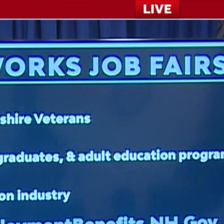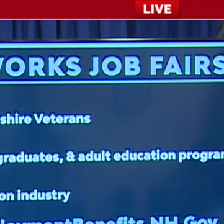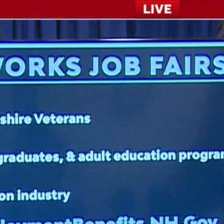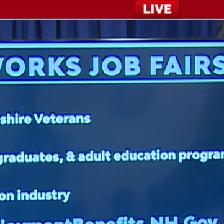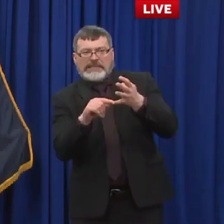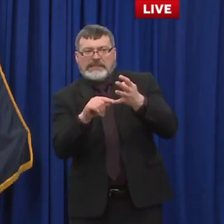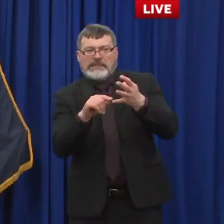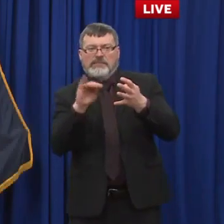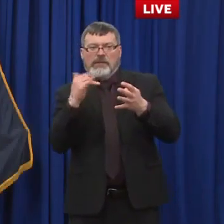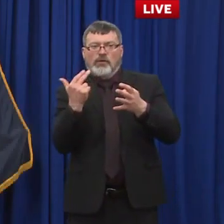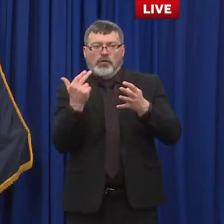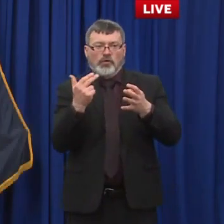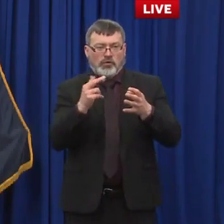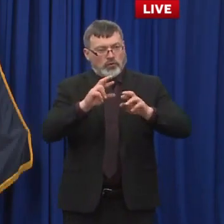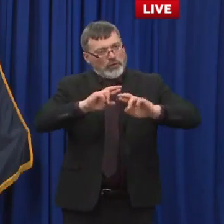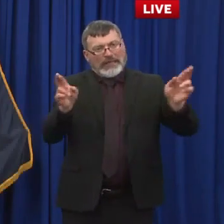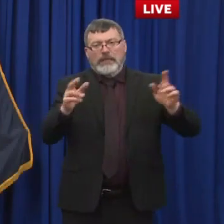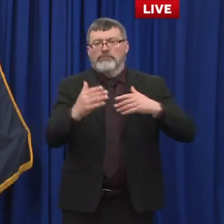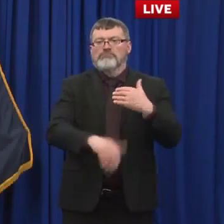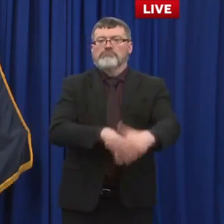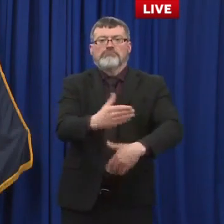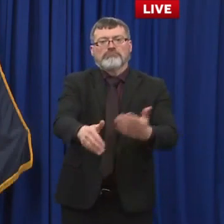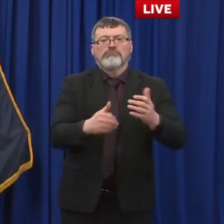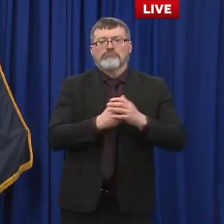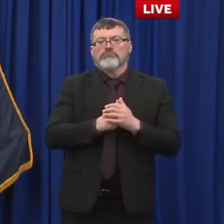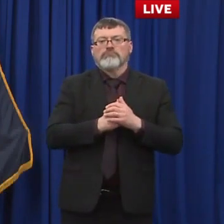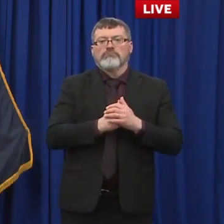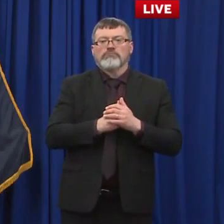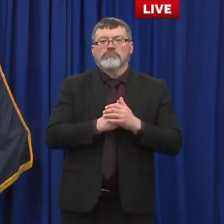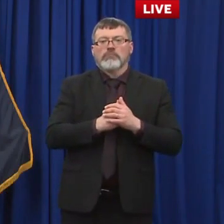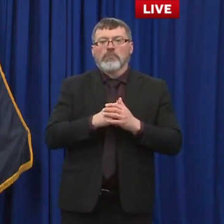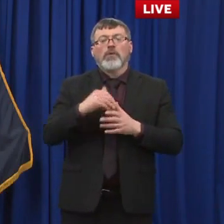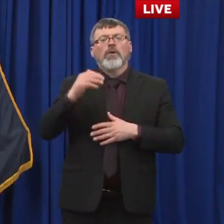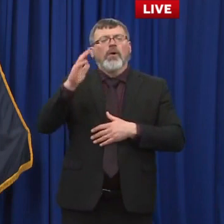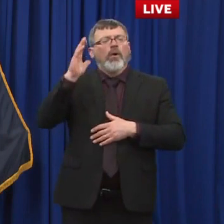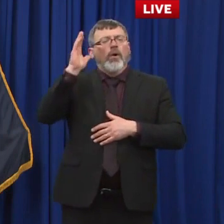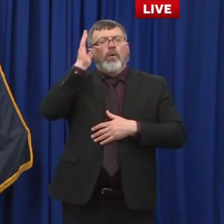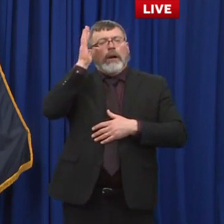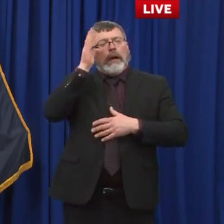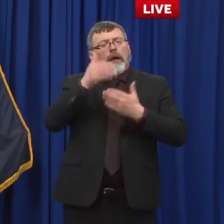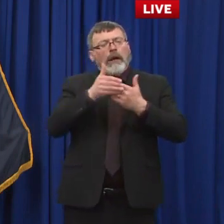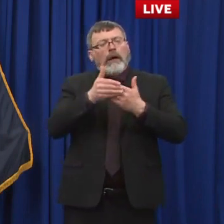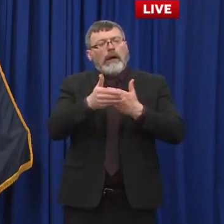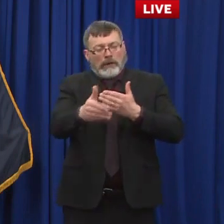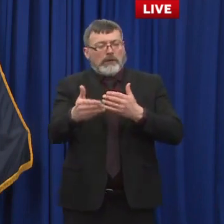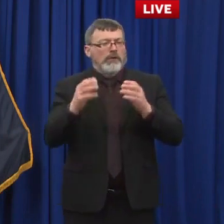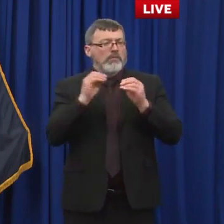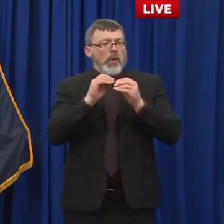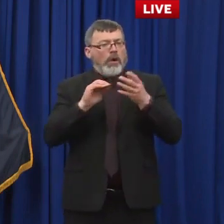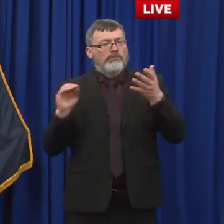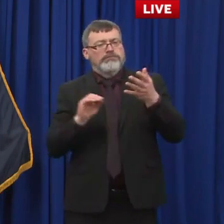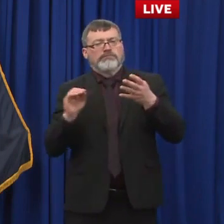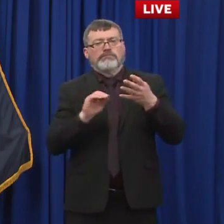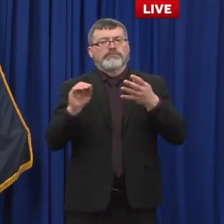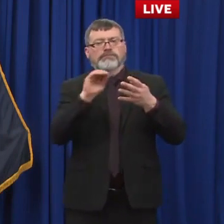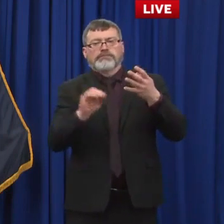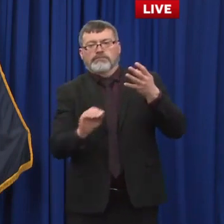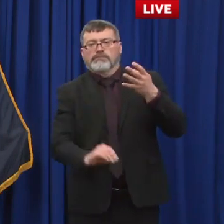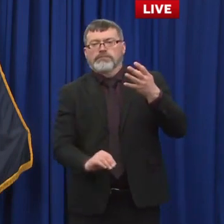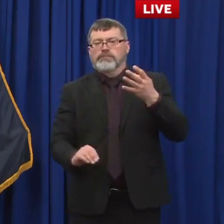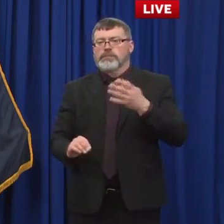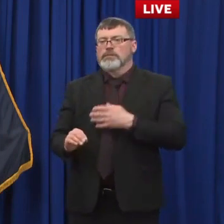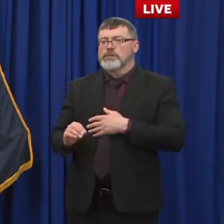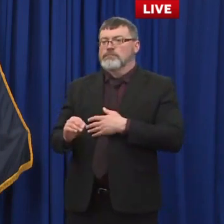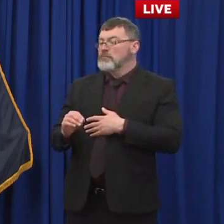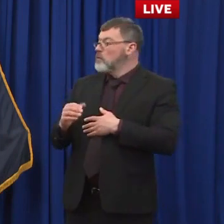events specific to each county throughout May and June. But you can go to unemploymentbenefits.nh.gov. You can see the website right